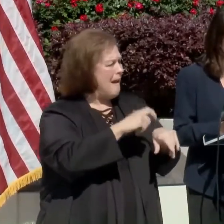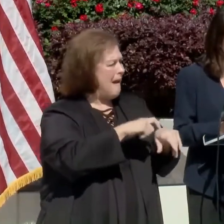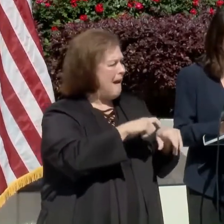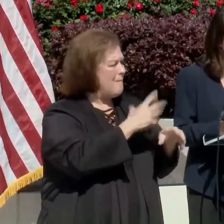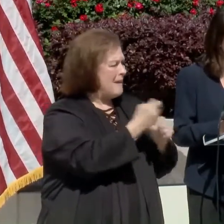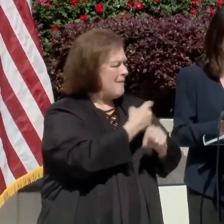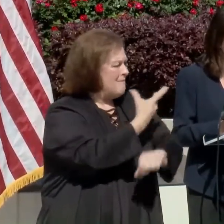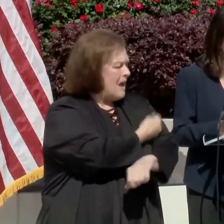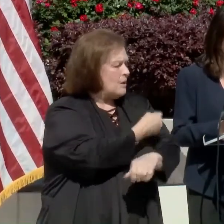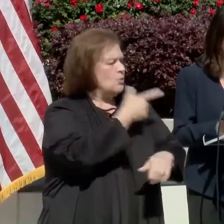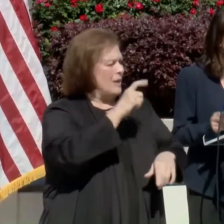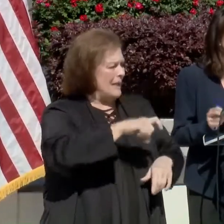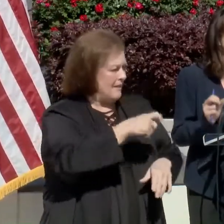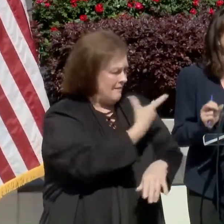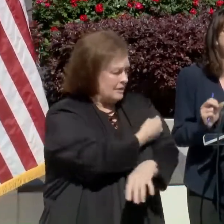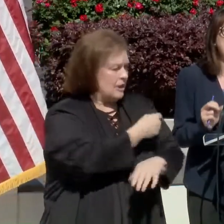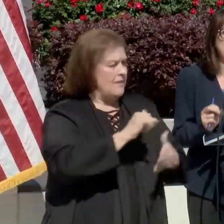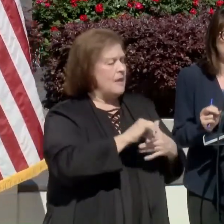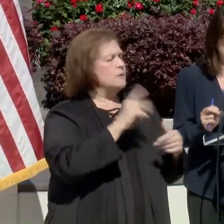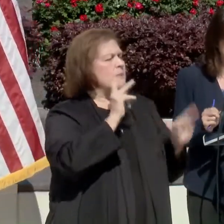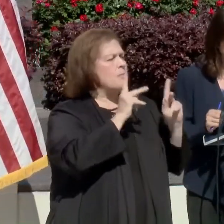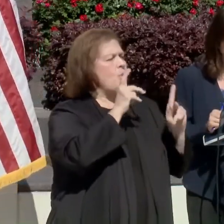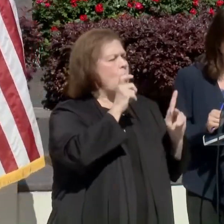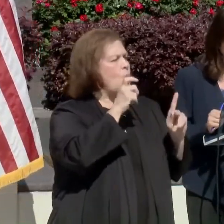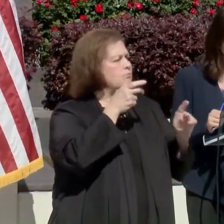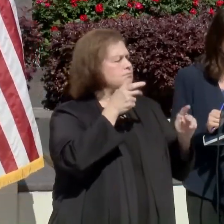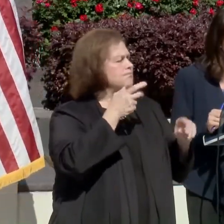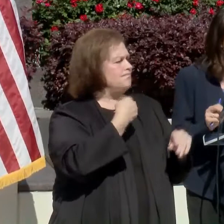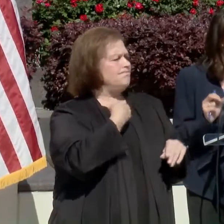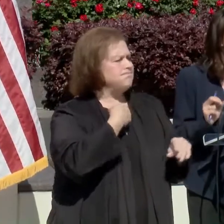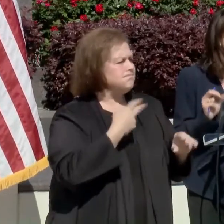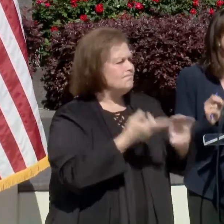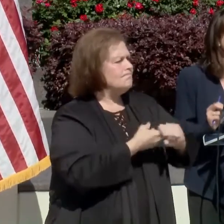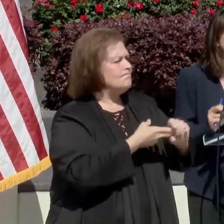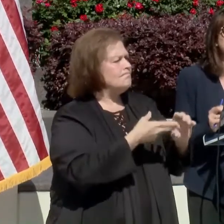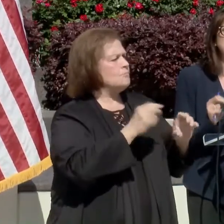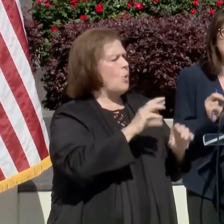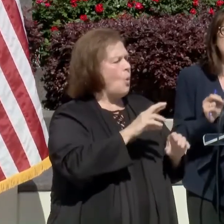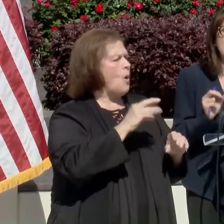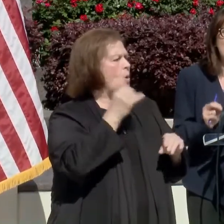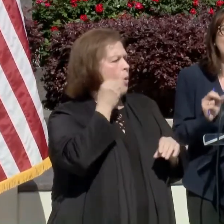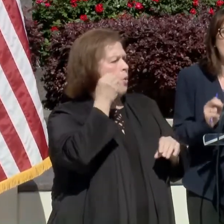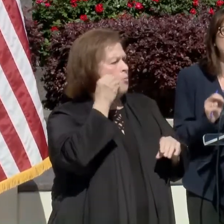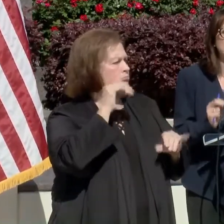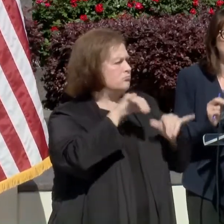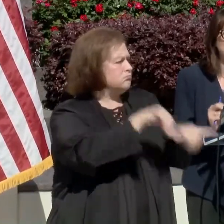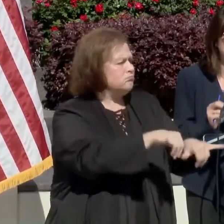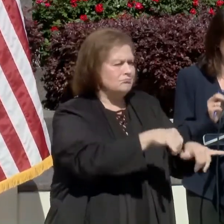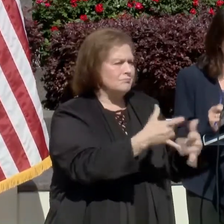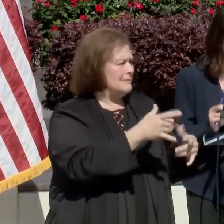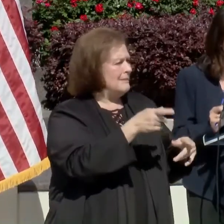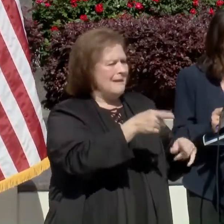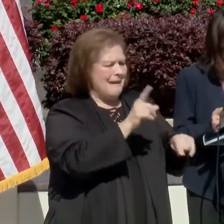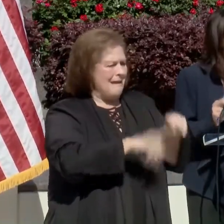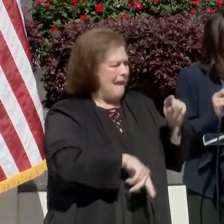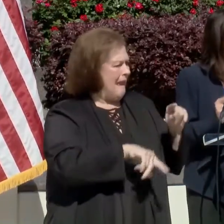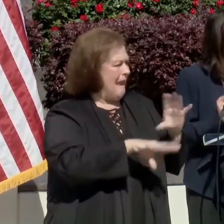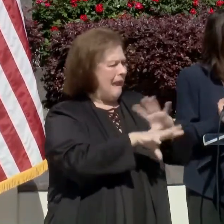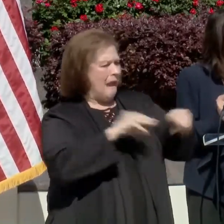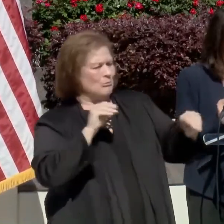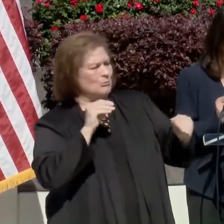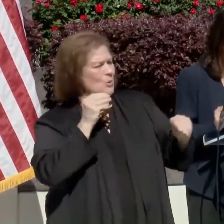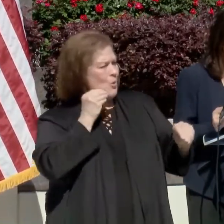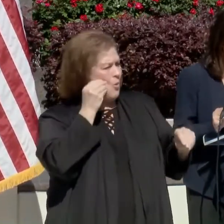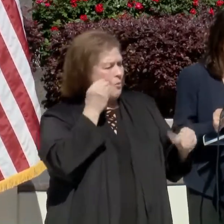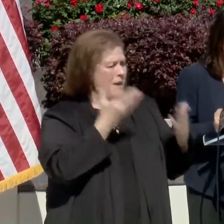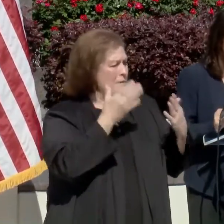the vaccine, who want the vaccine. The first one is a homebound program. These are for individuals who just cannot get out of their home. They're homebound. They